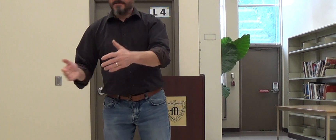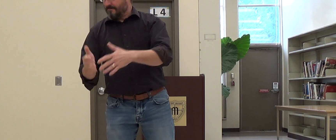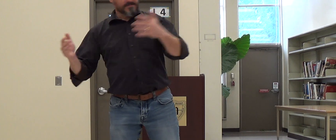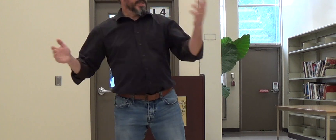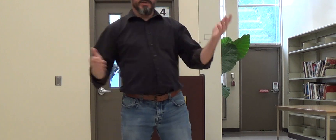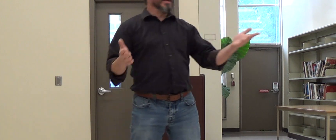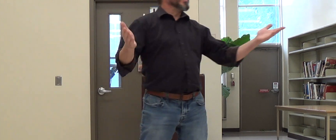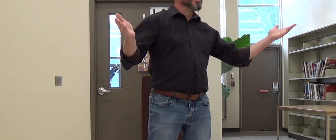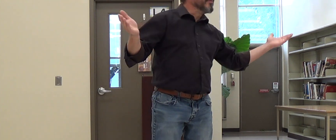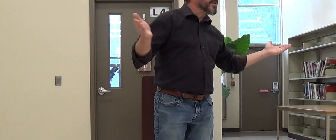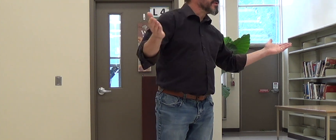You don't like anchovies.